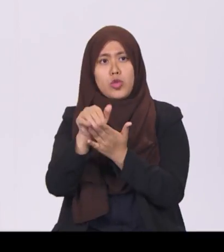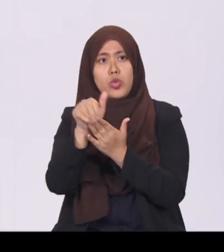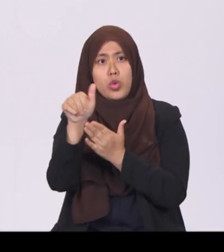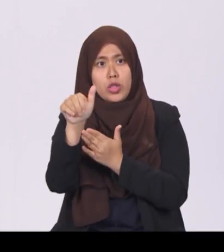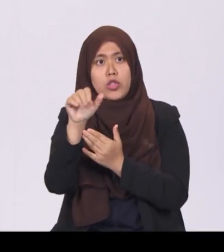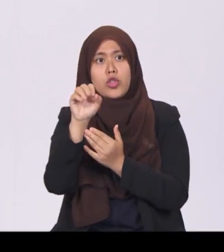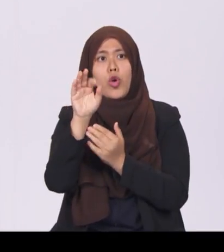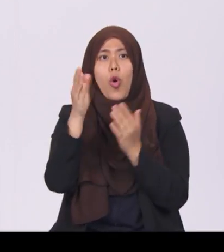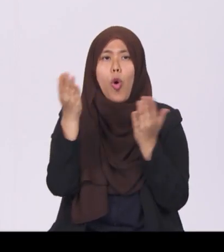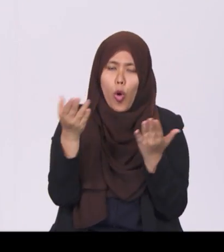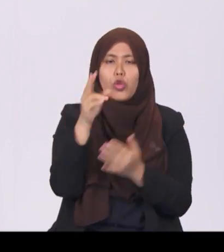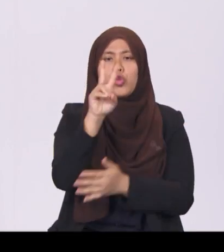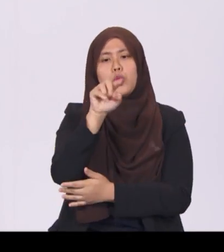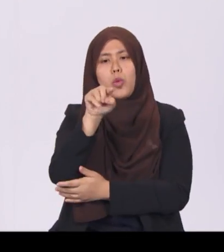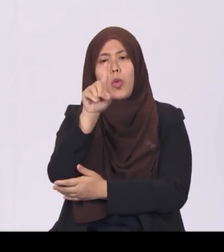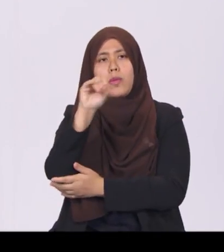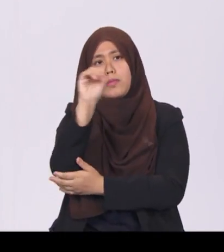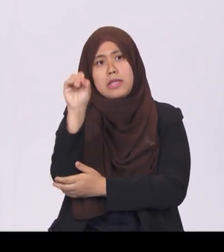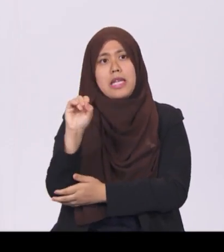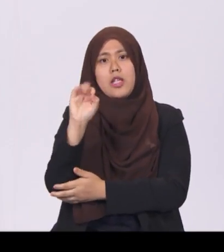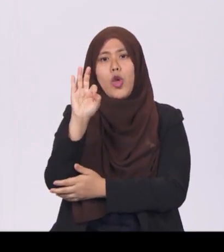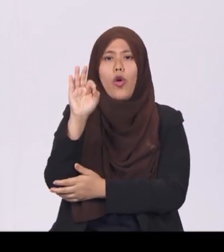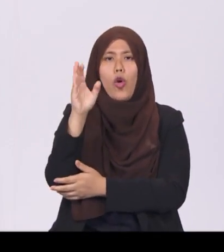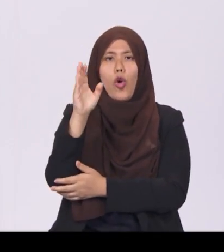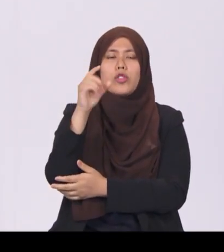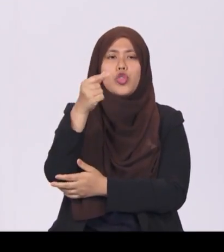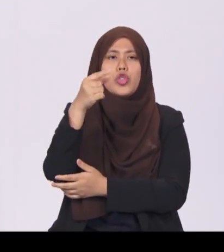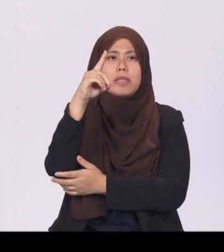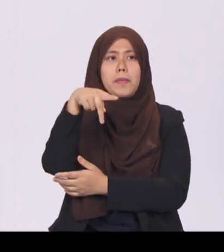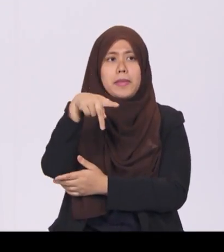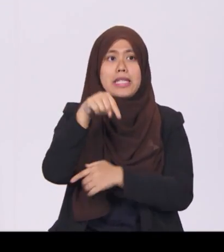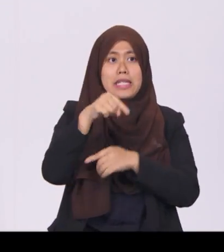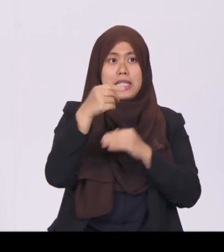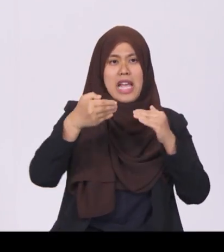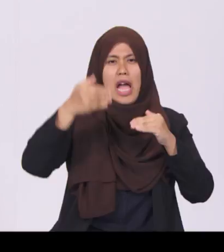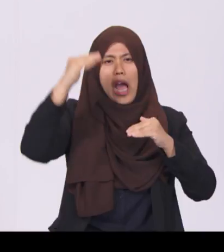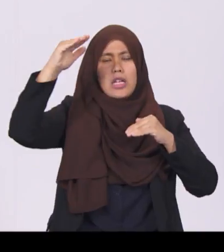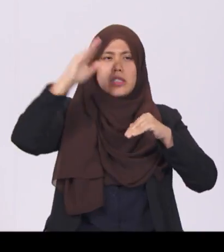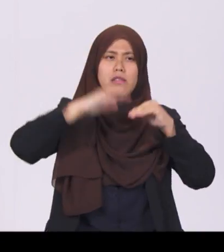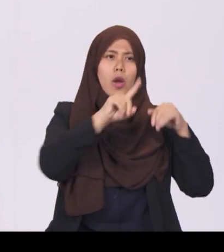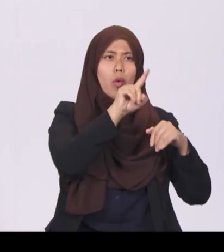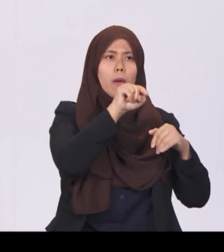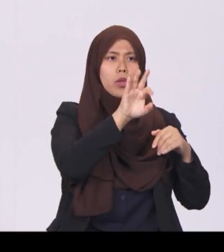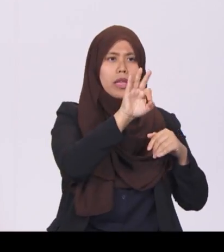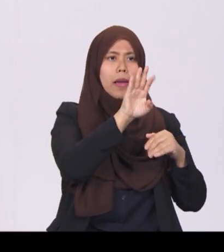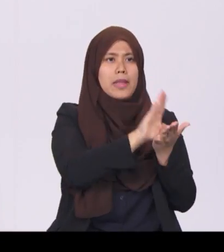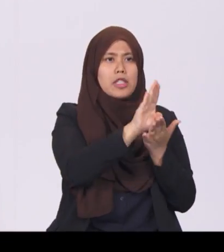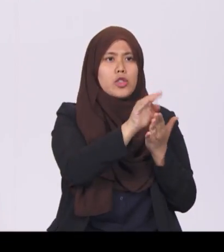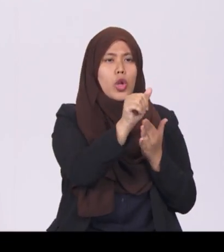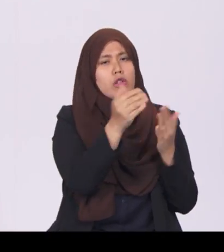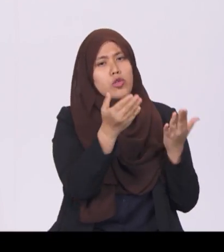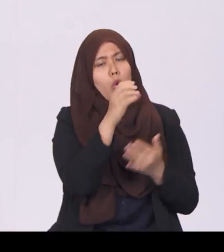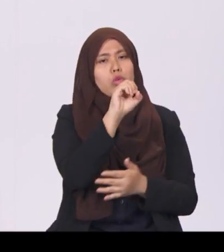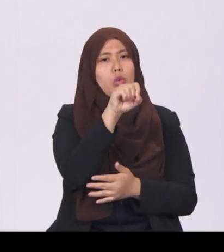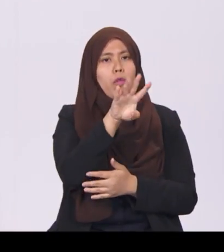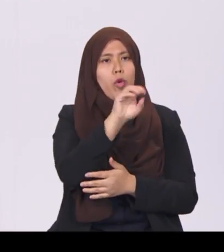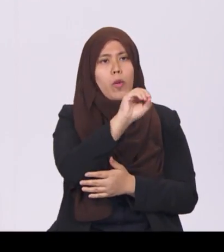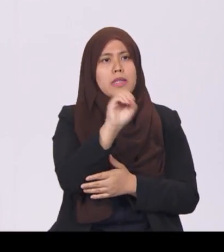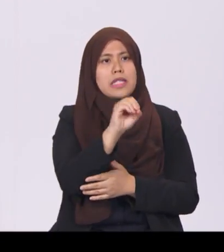of GDP. This is higher than the $1.9 billion or 0.4% of GDP forecasted a year